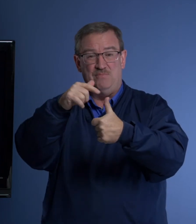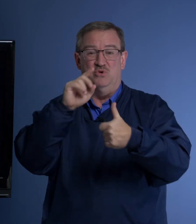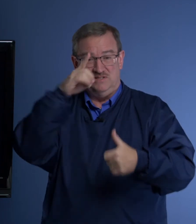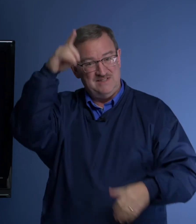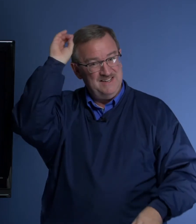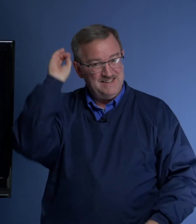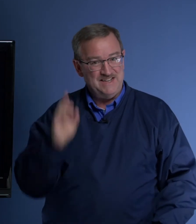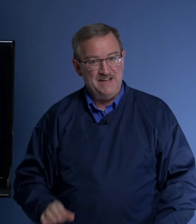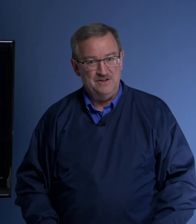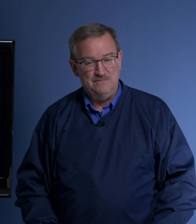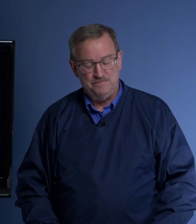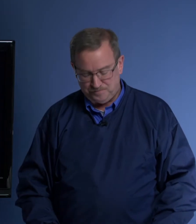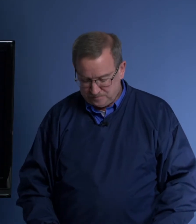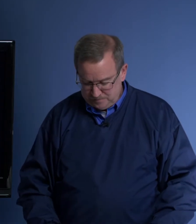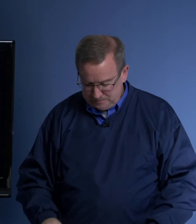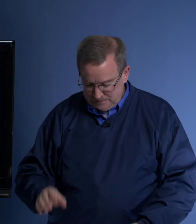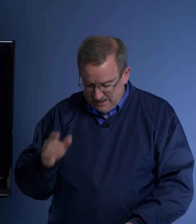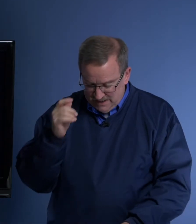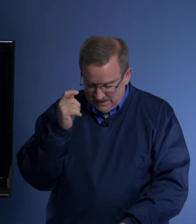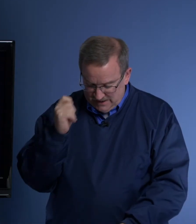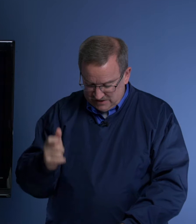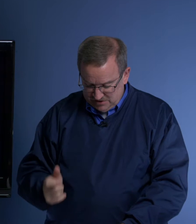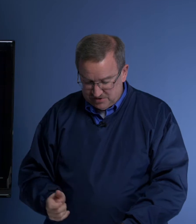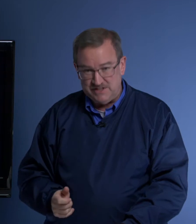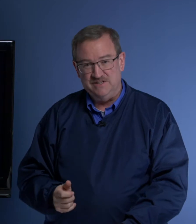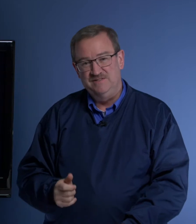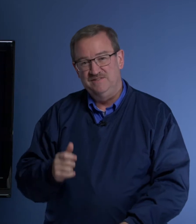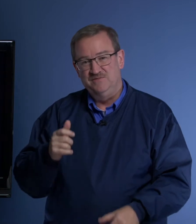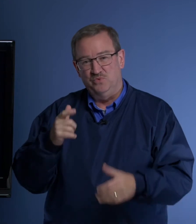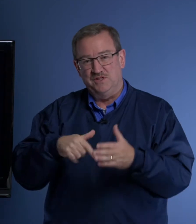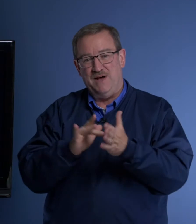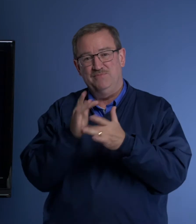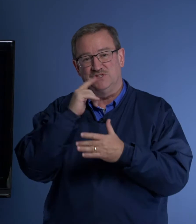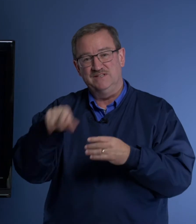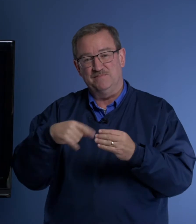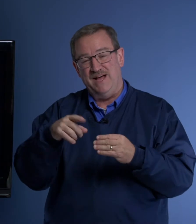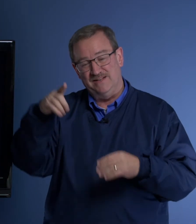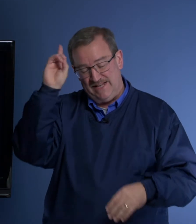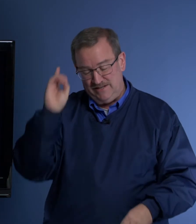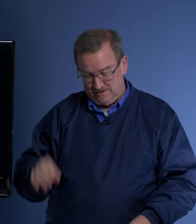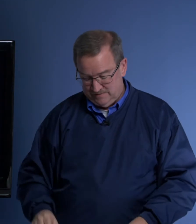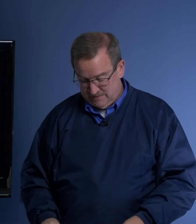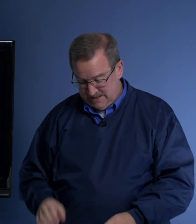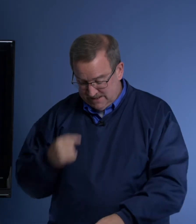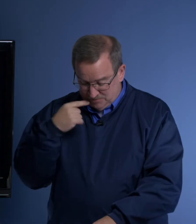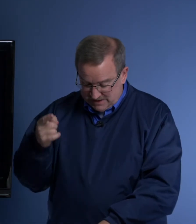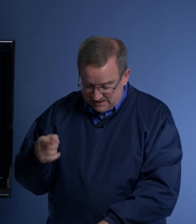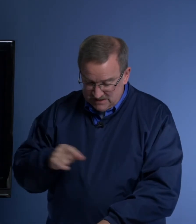was Daniel. Now, it's interesting what the Bible says about Daniel. It says